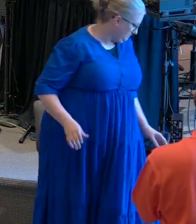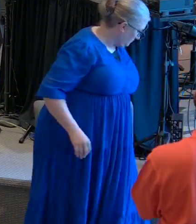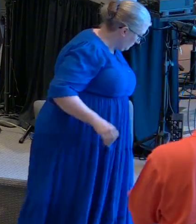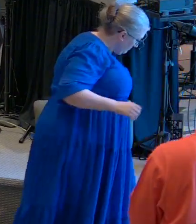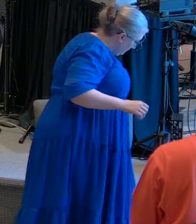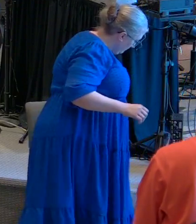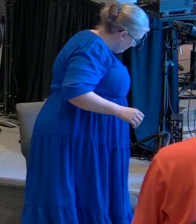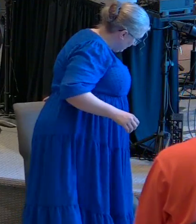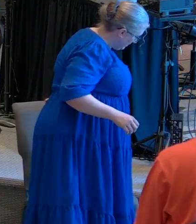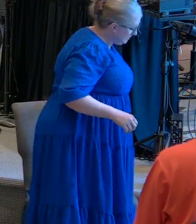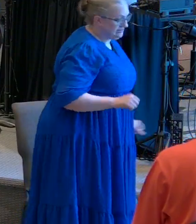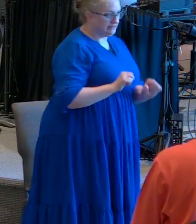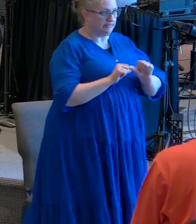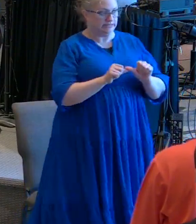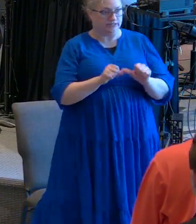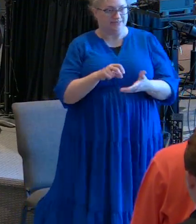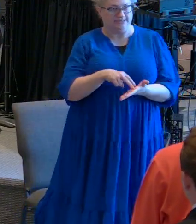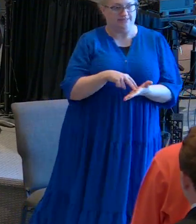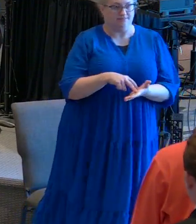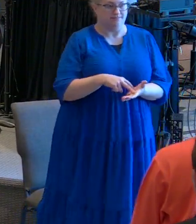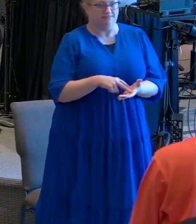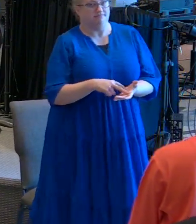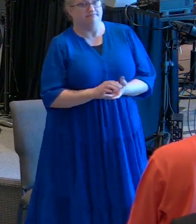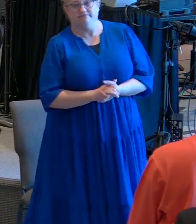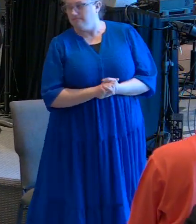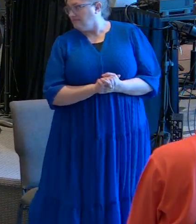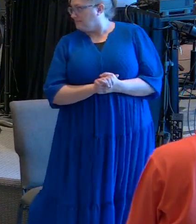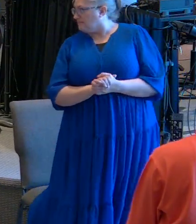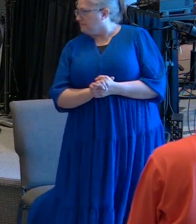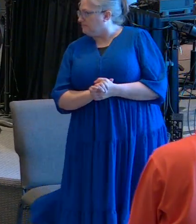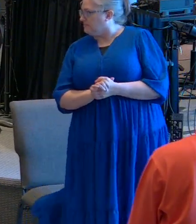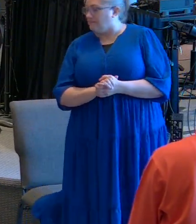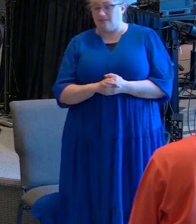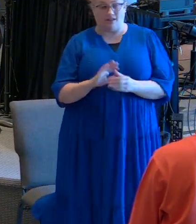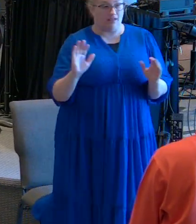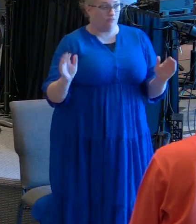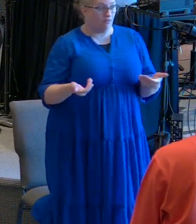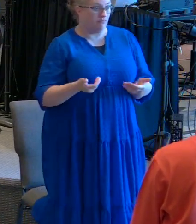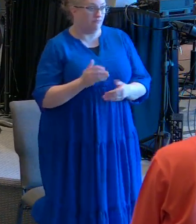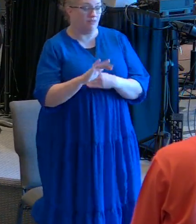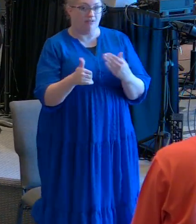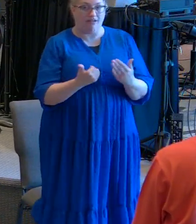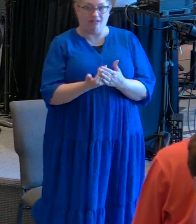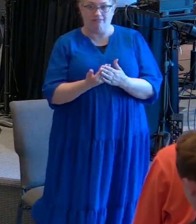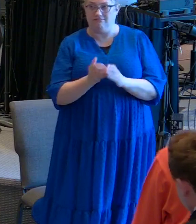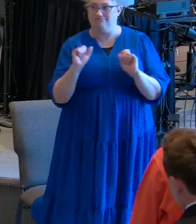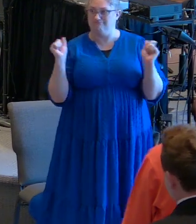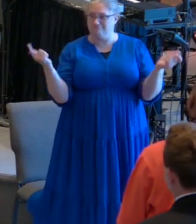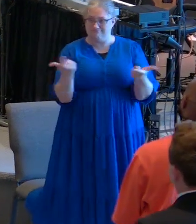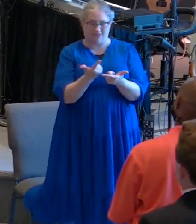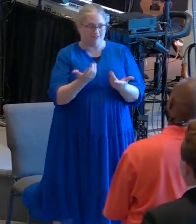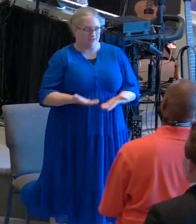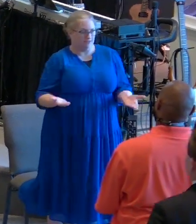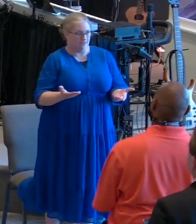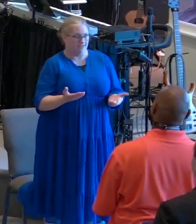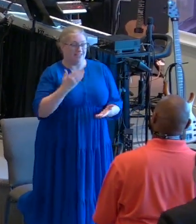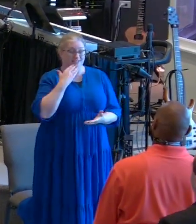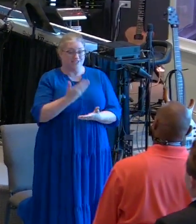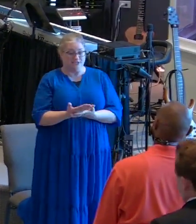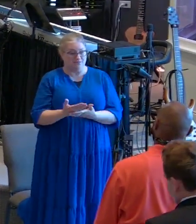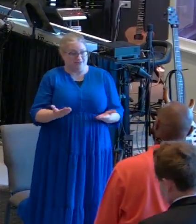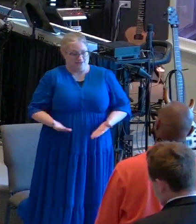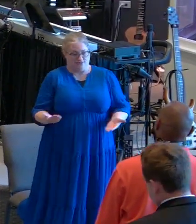You'd remain standing. My greetings to everyone today. It's so good to be here. It's a pleasure to be here.